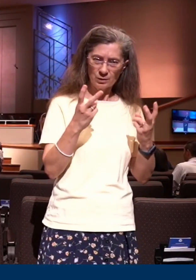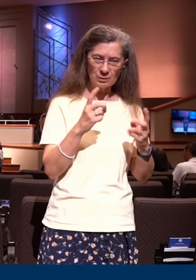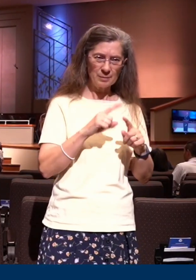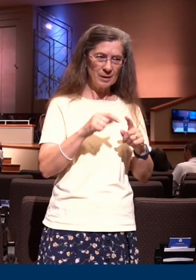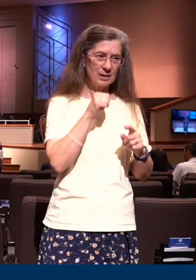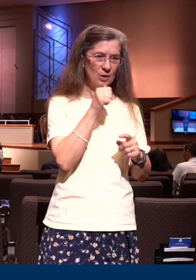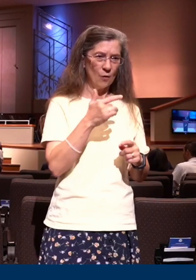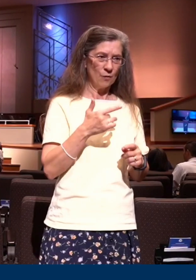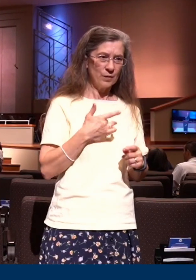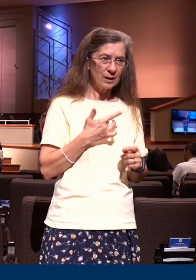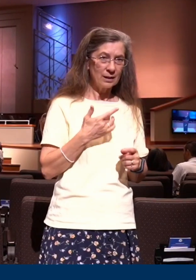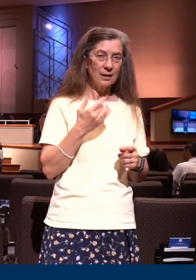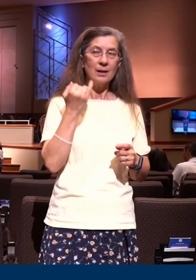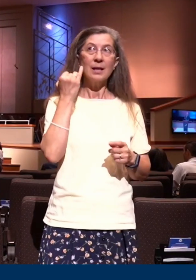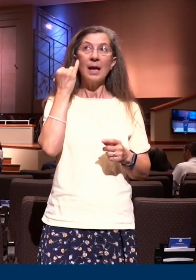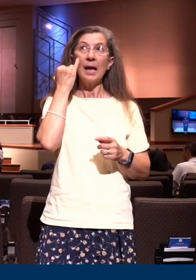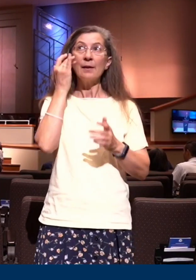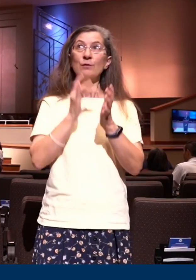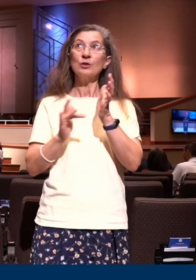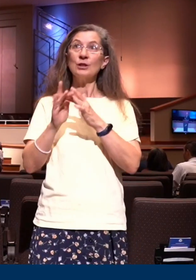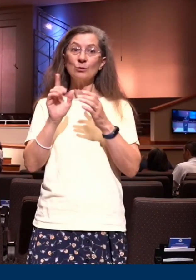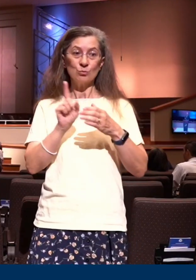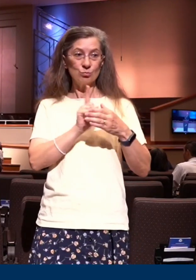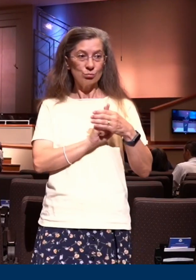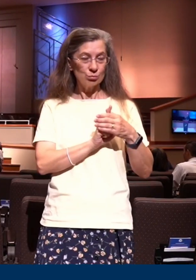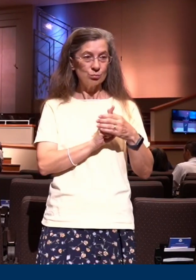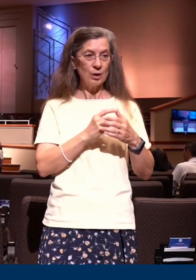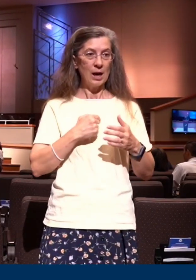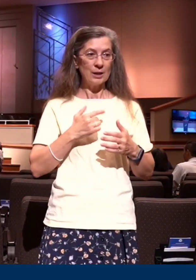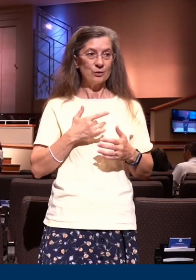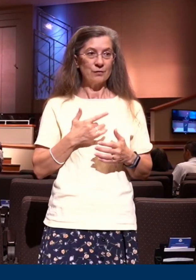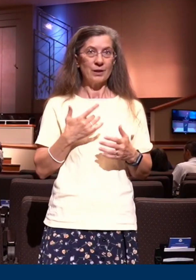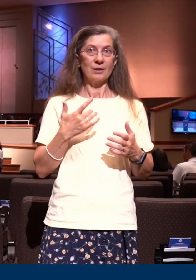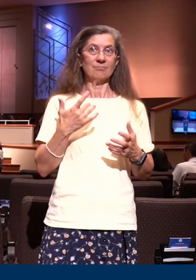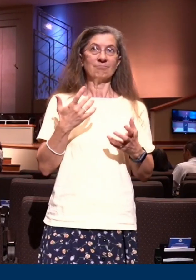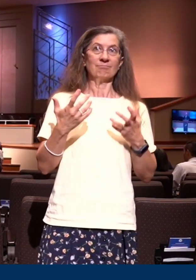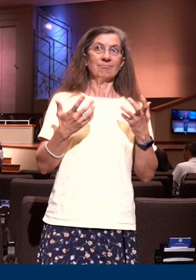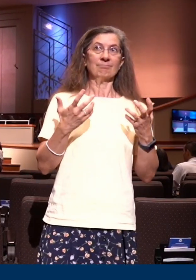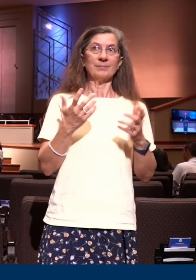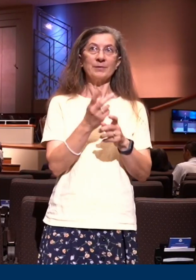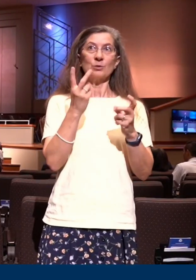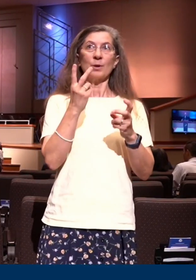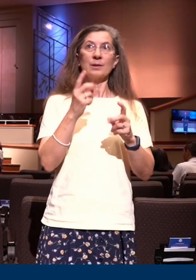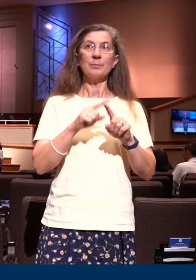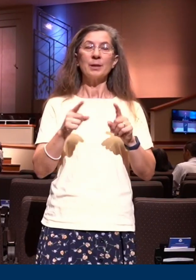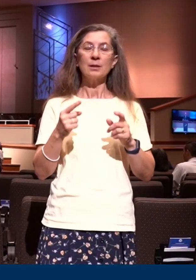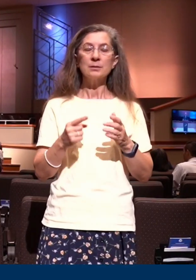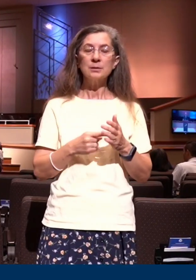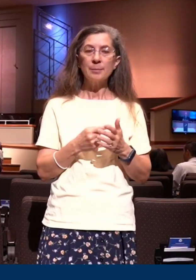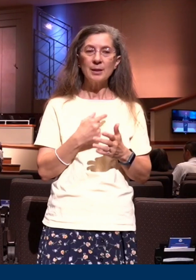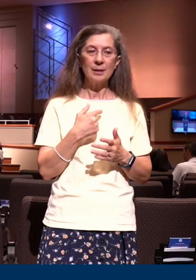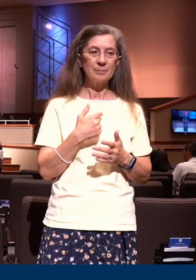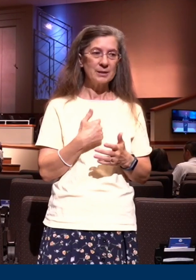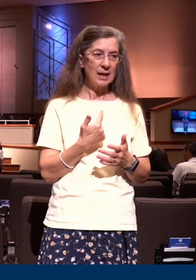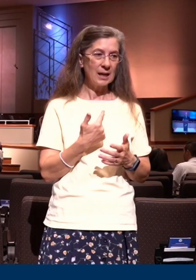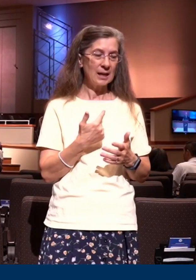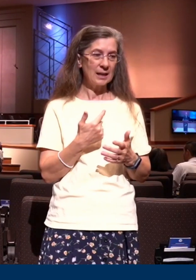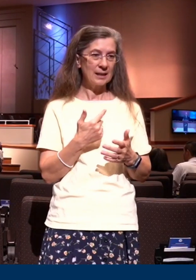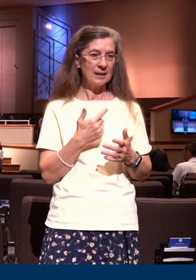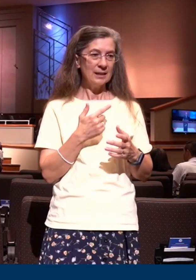resurrected Christ is in me then why do I sometimes revert back to the fleshly behavior and why